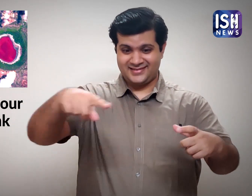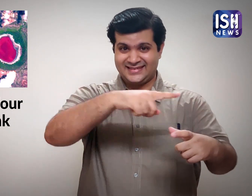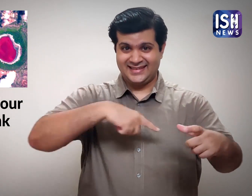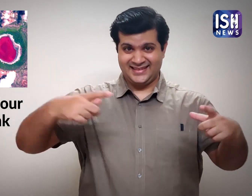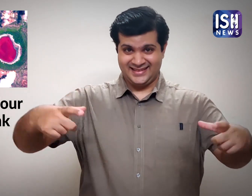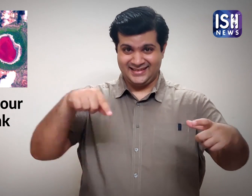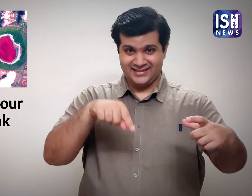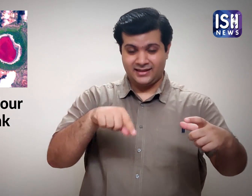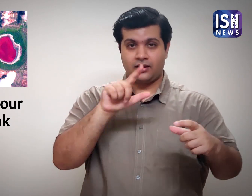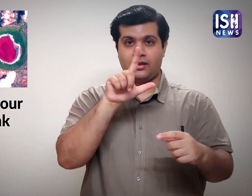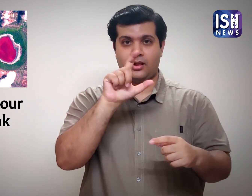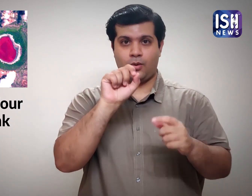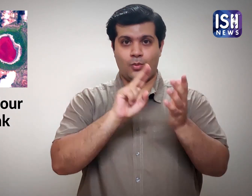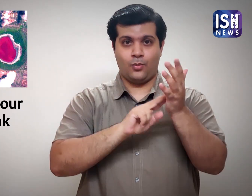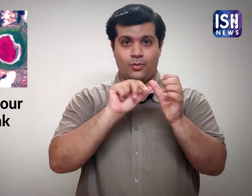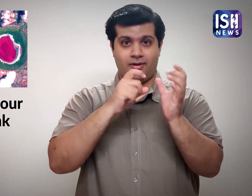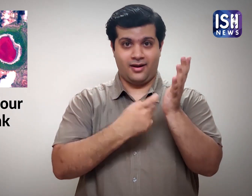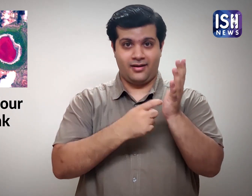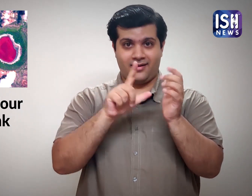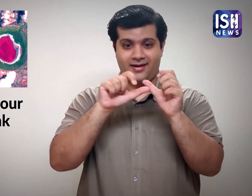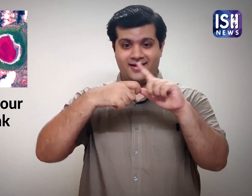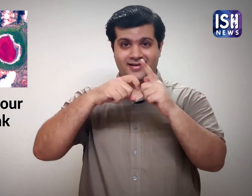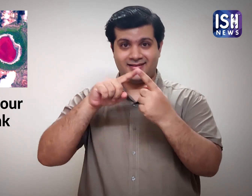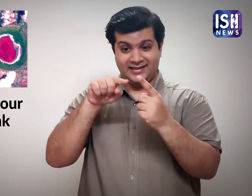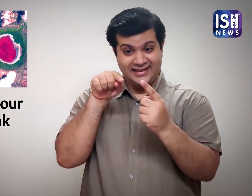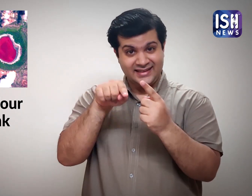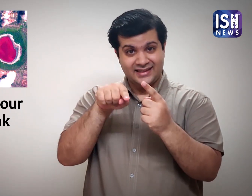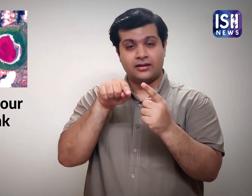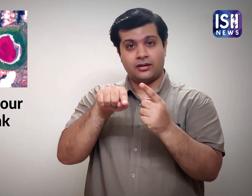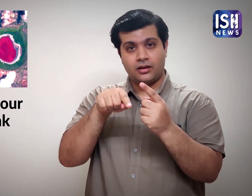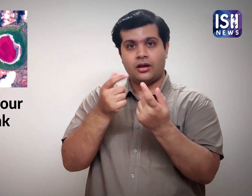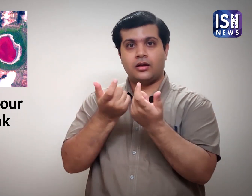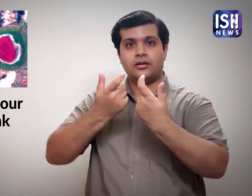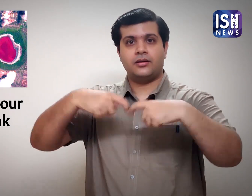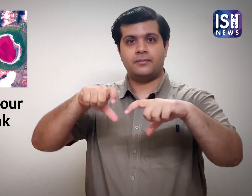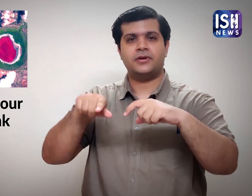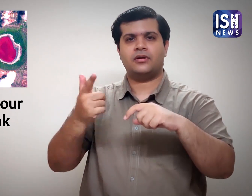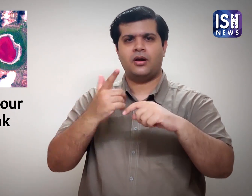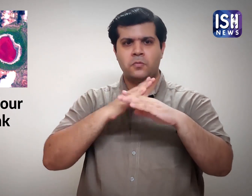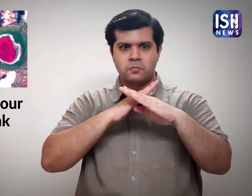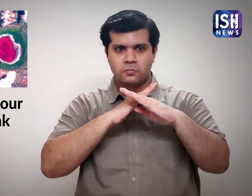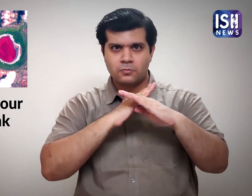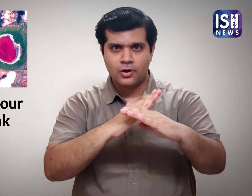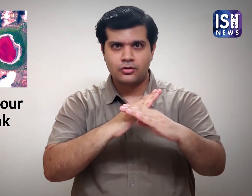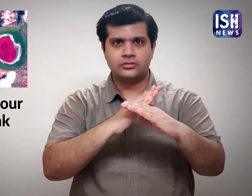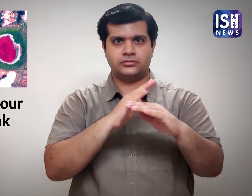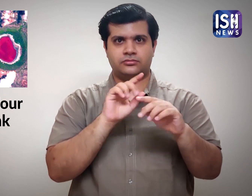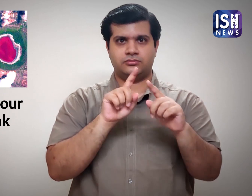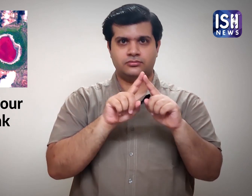Gajanan Kharath, member of the Lonar Lake Conservation and Development Committee said